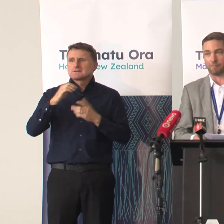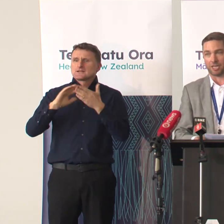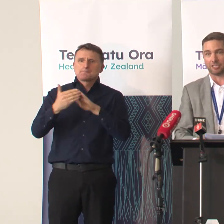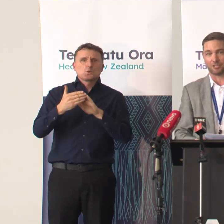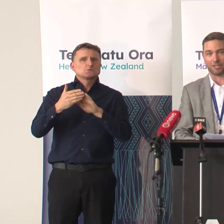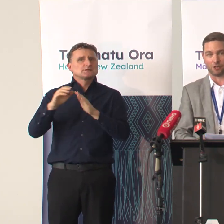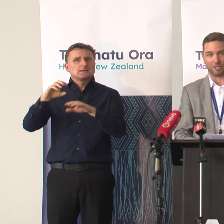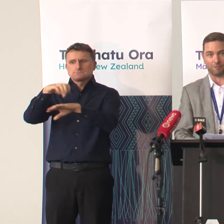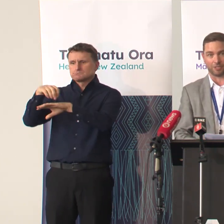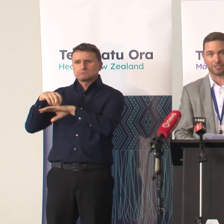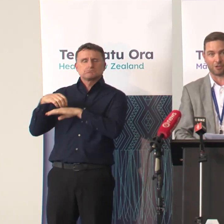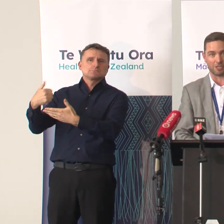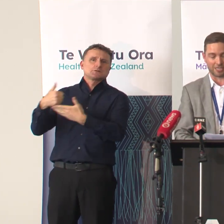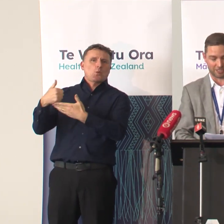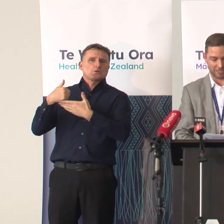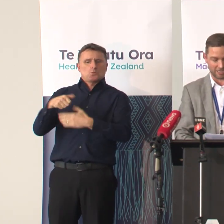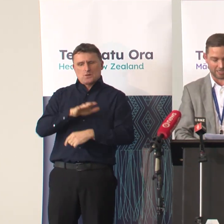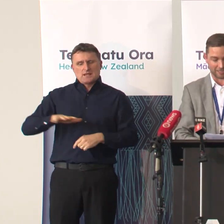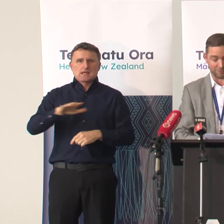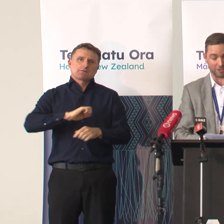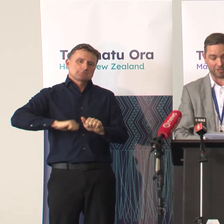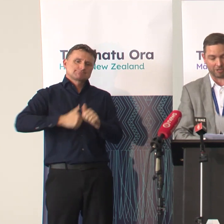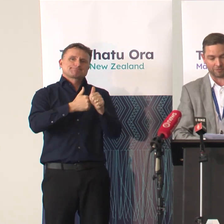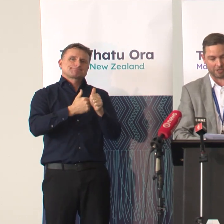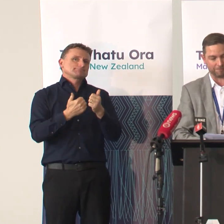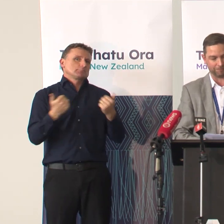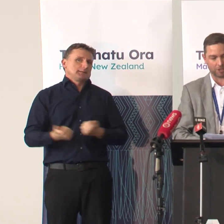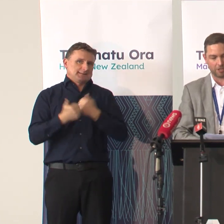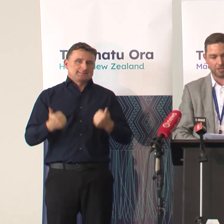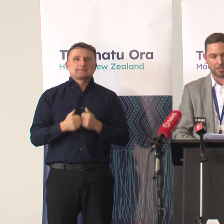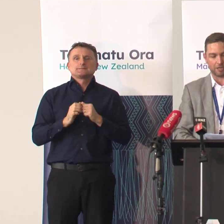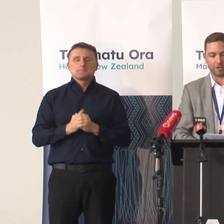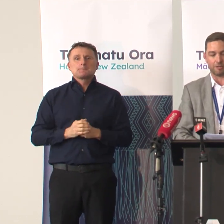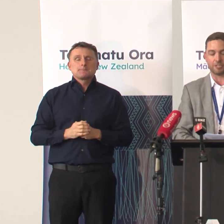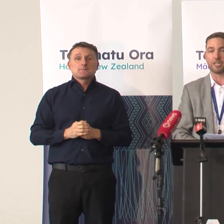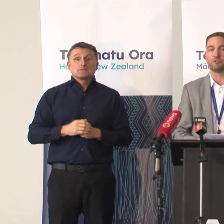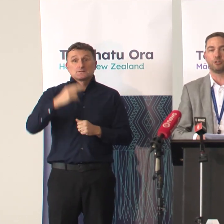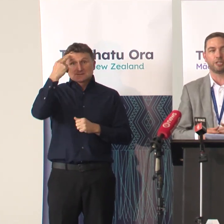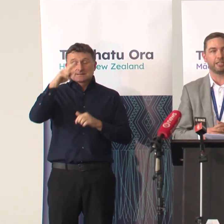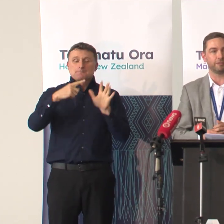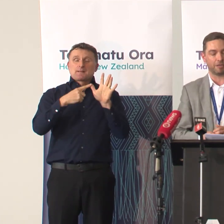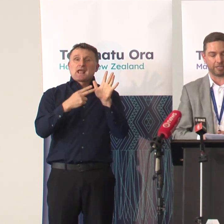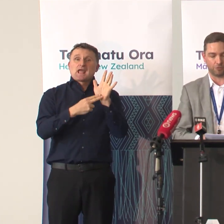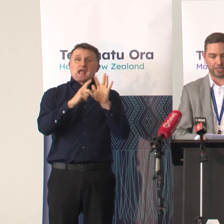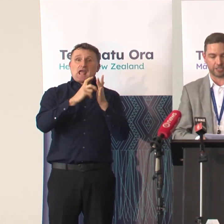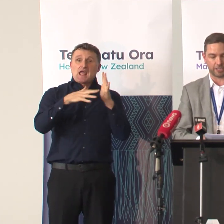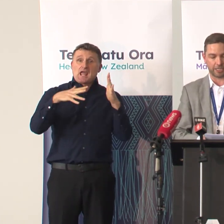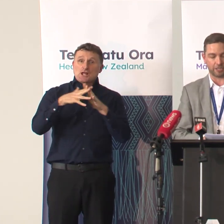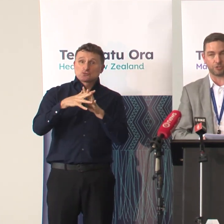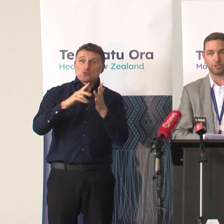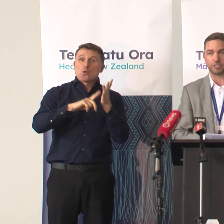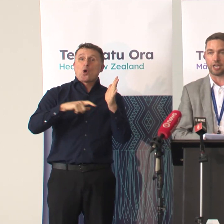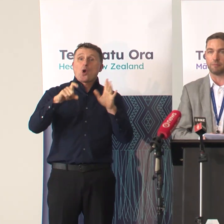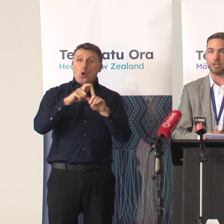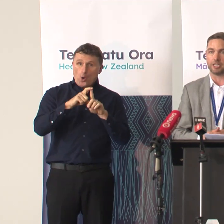providers have made through our COVID efforts over the last significant period of time. My name is Andrew Oll, I lead the public health agency